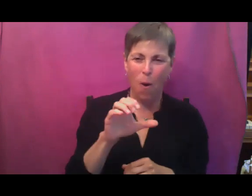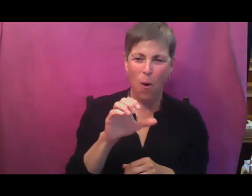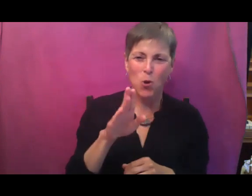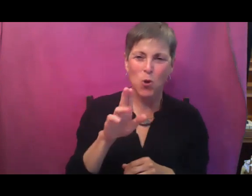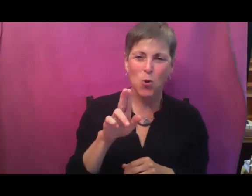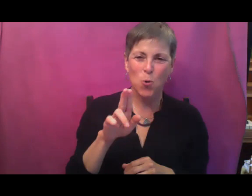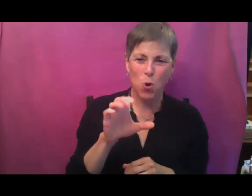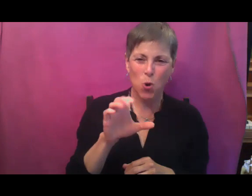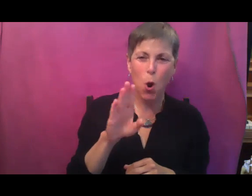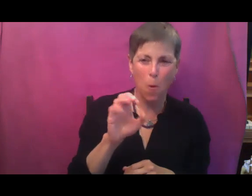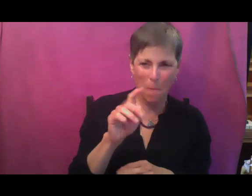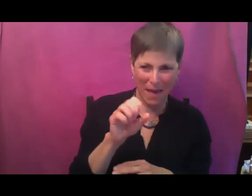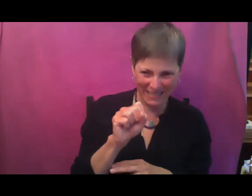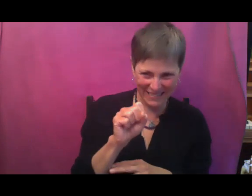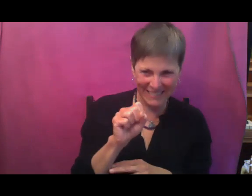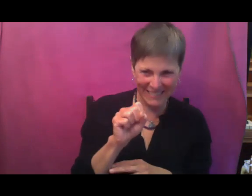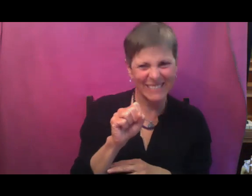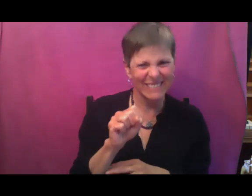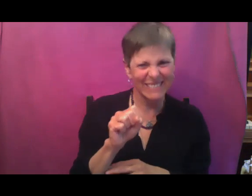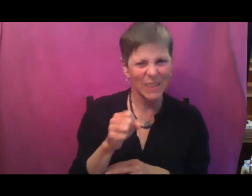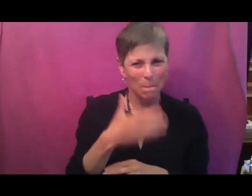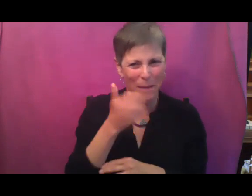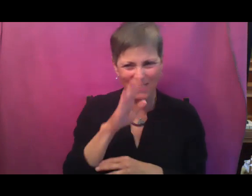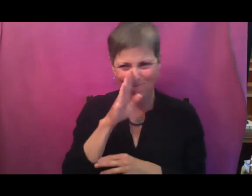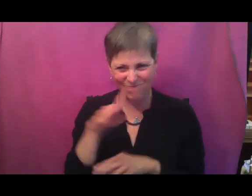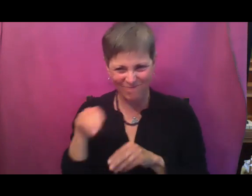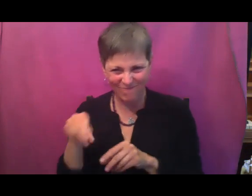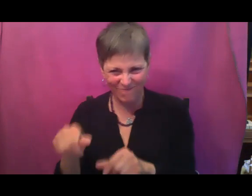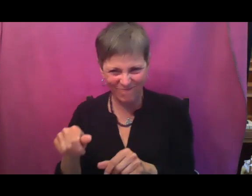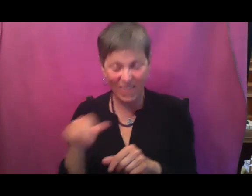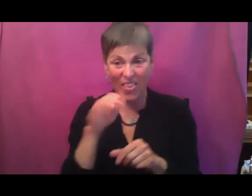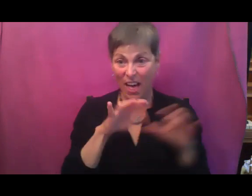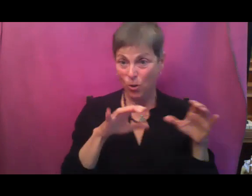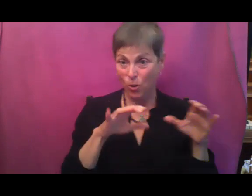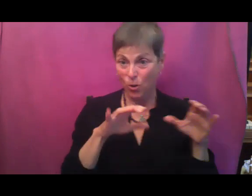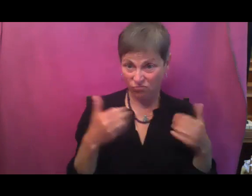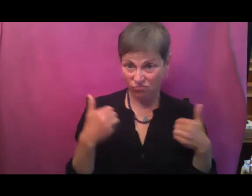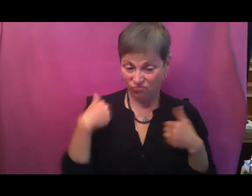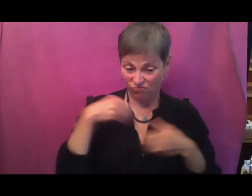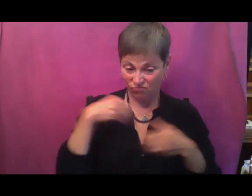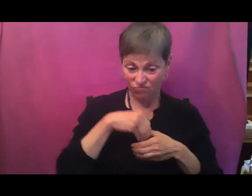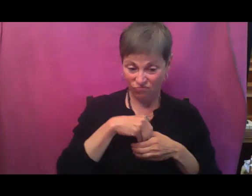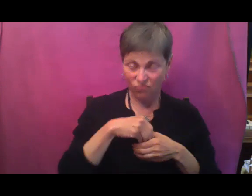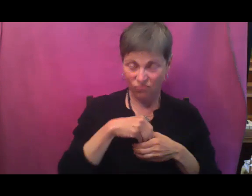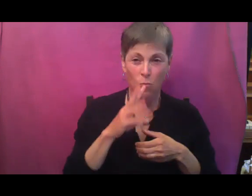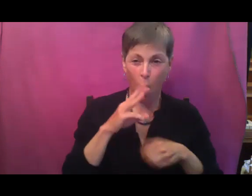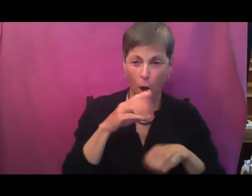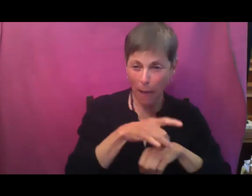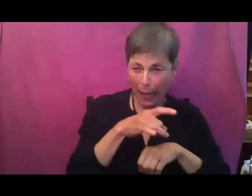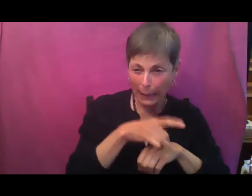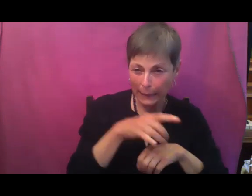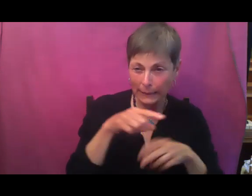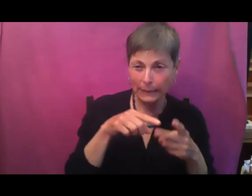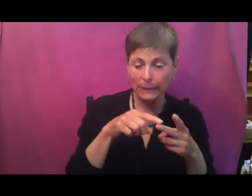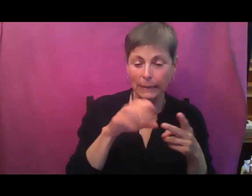include not only cucumbers, but squash, summer squash, winter squash, and melons, cantaloupe, watermelons. If it's viney and spiny